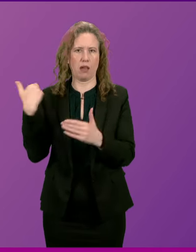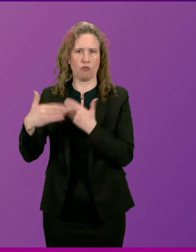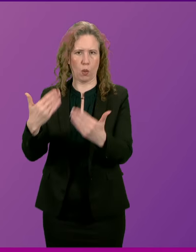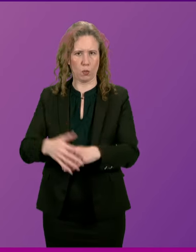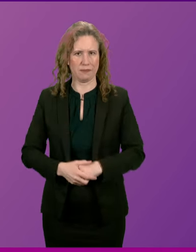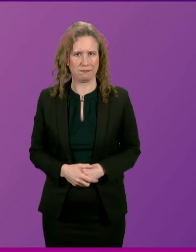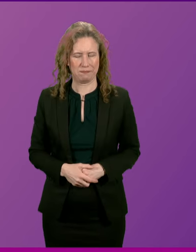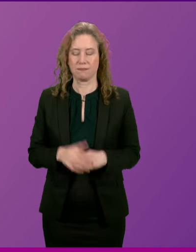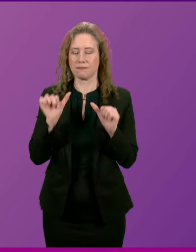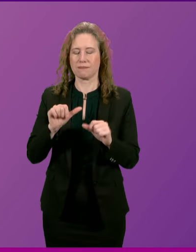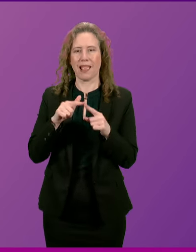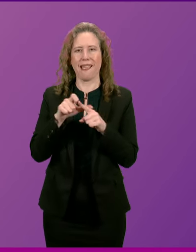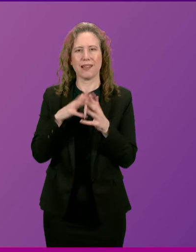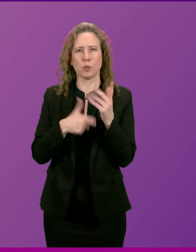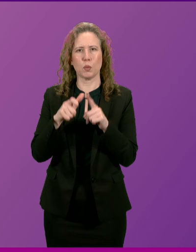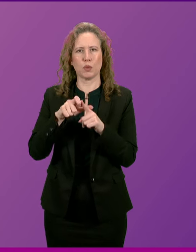Edward Mountain.